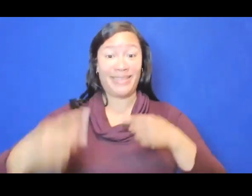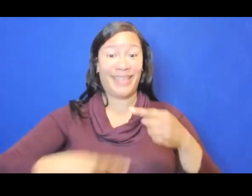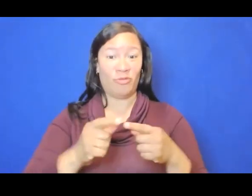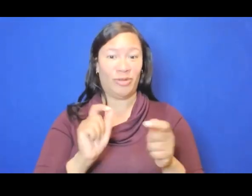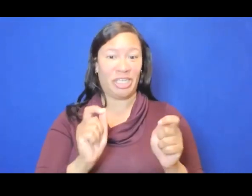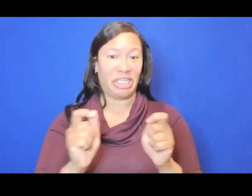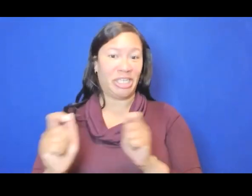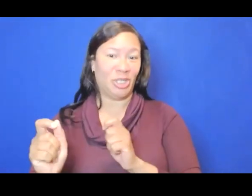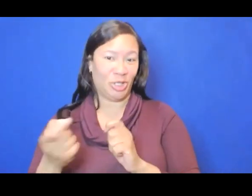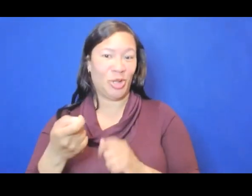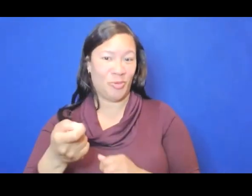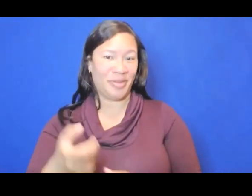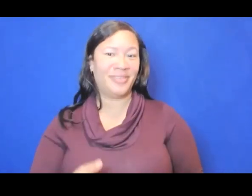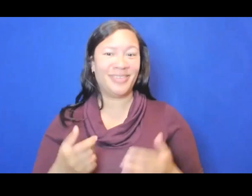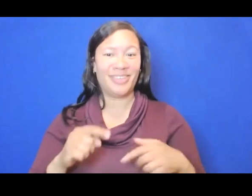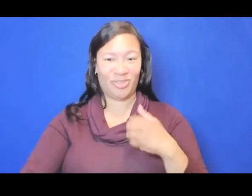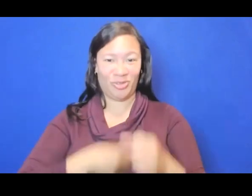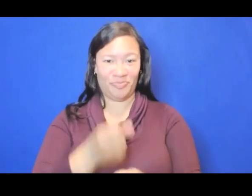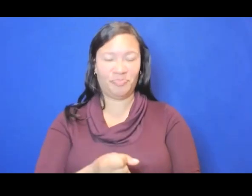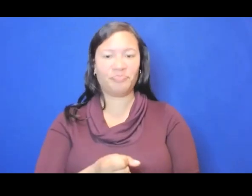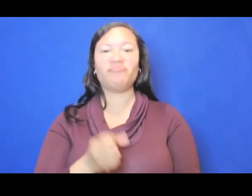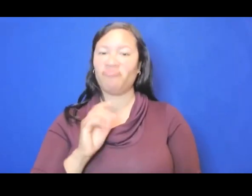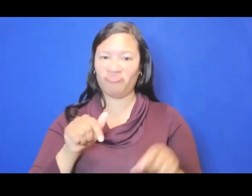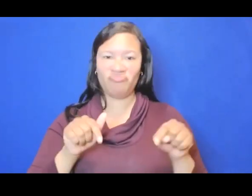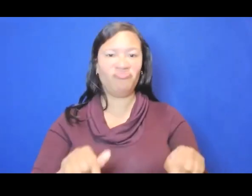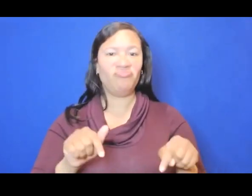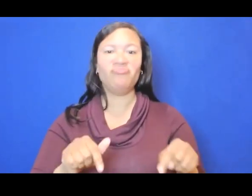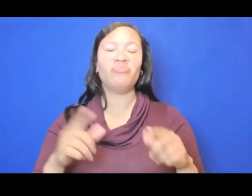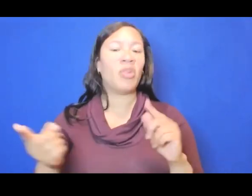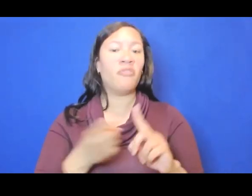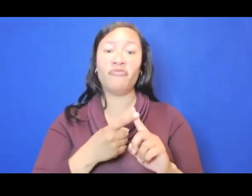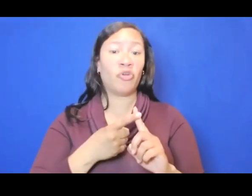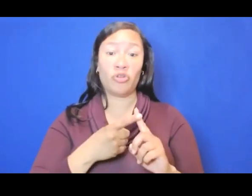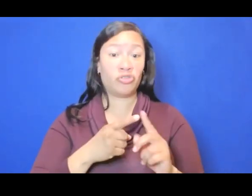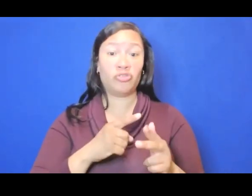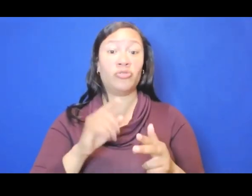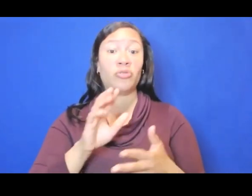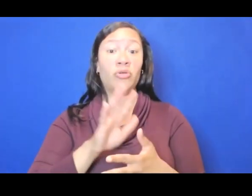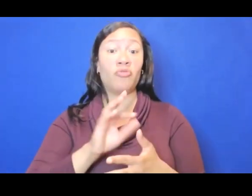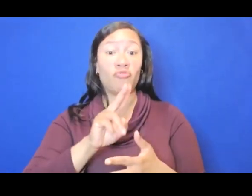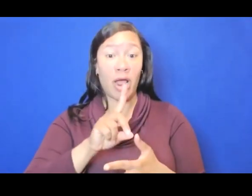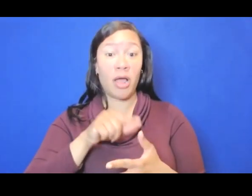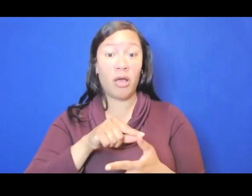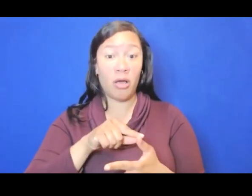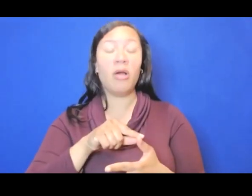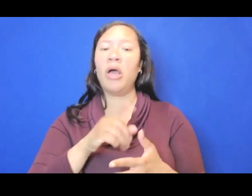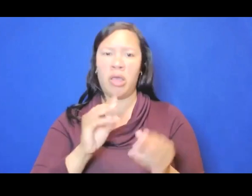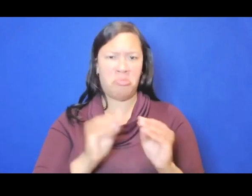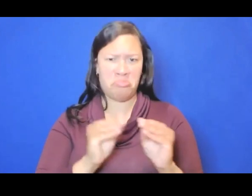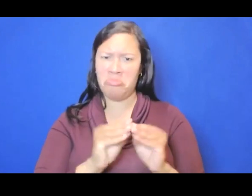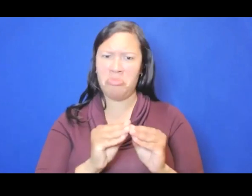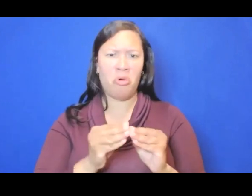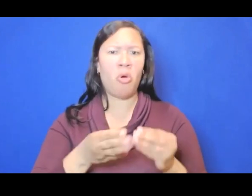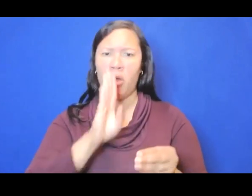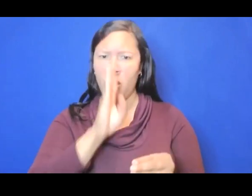this year. As I mentioned, we've really streamlined this first round application, so it's less of a burden on artists. So